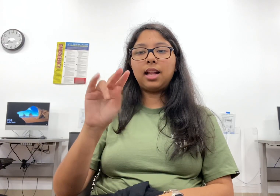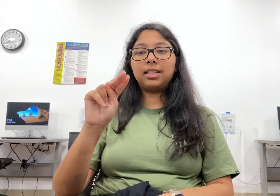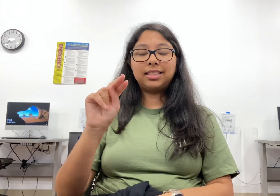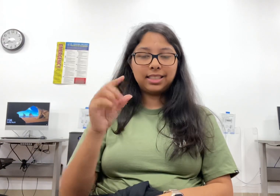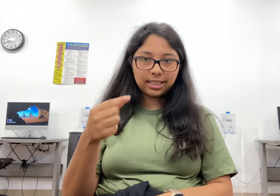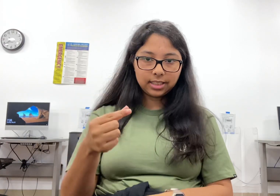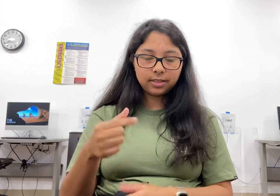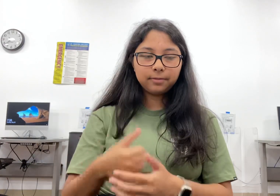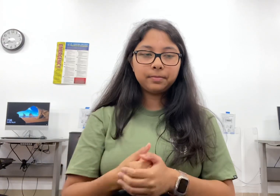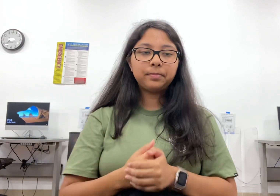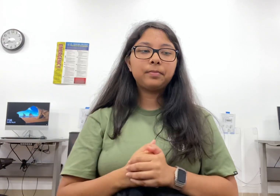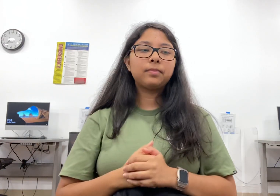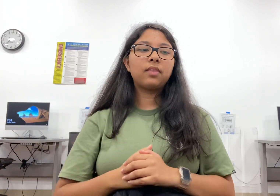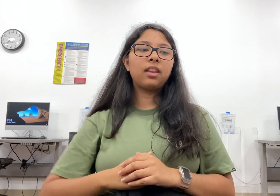a feast for the entire crew.